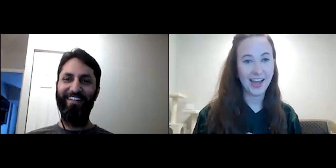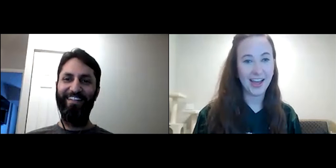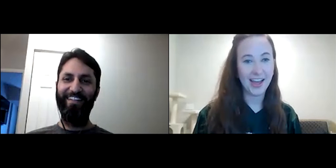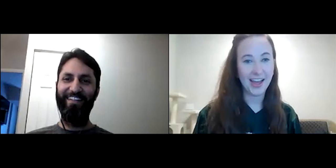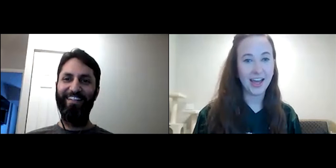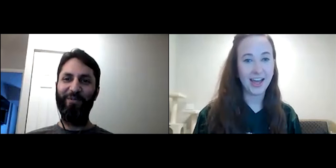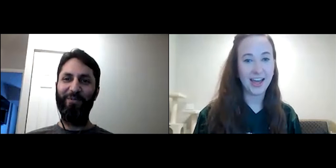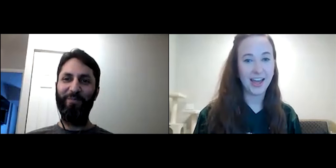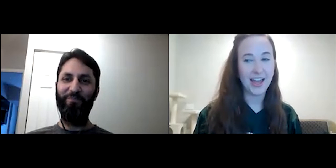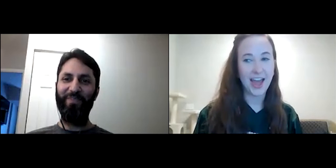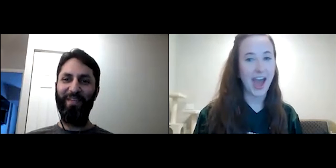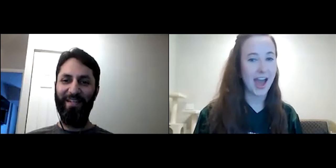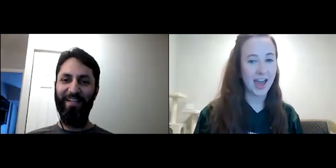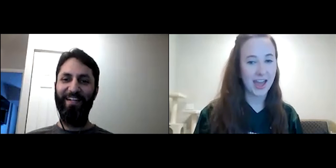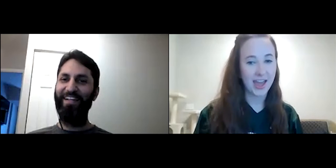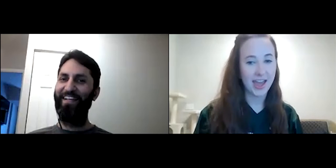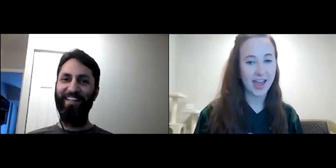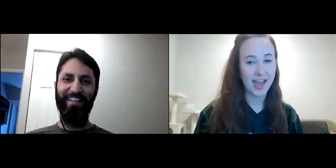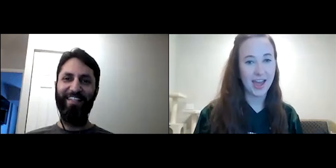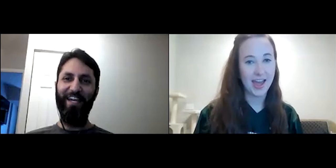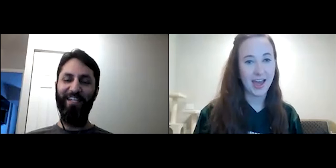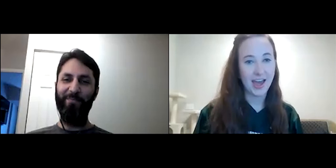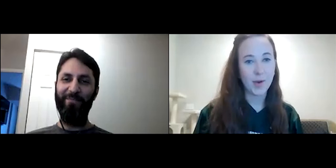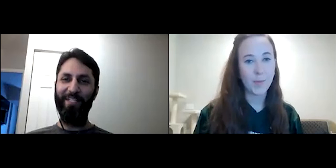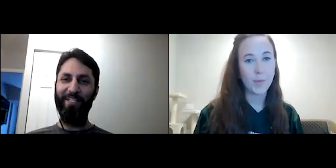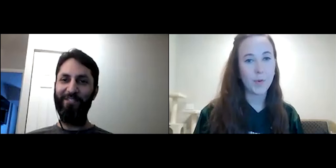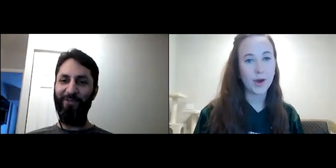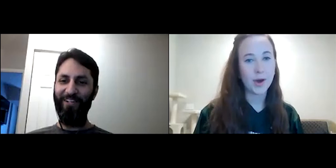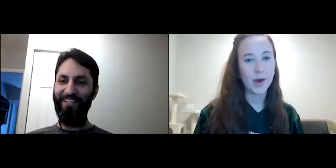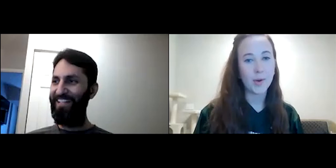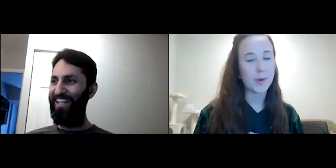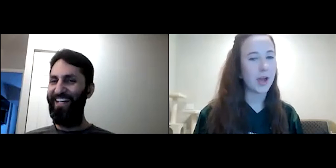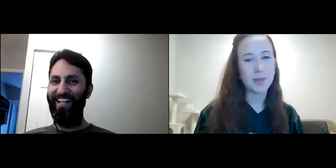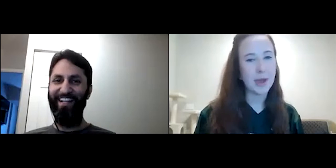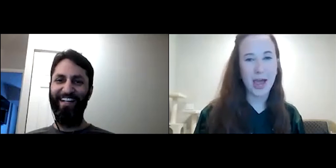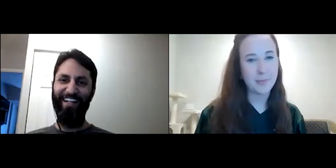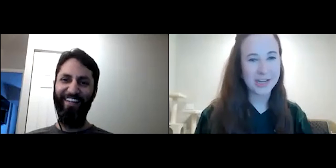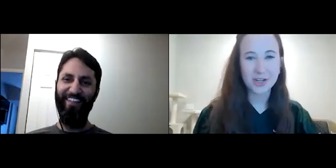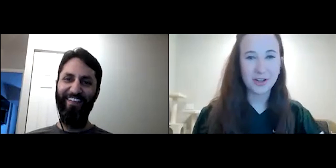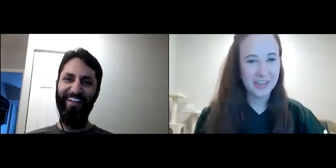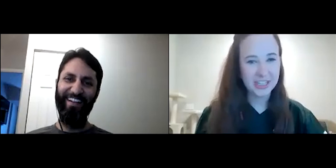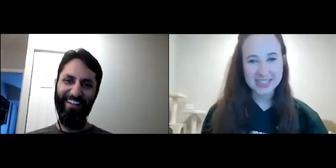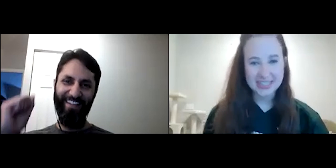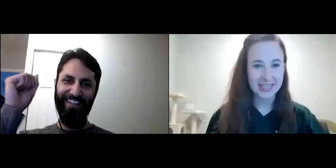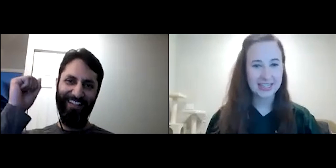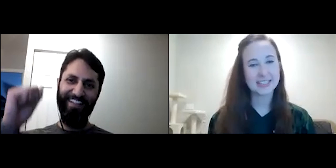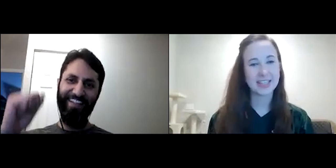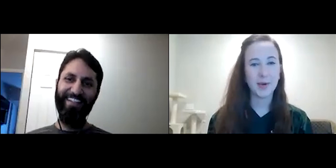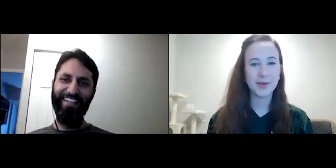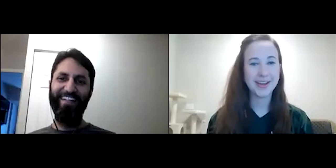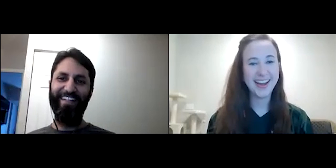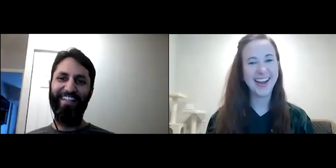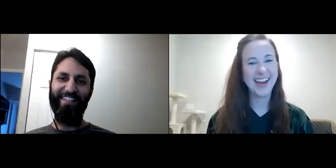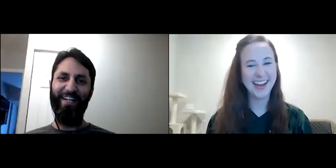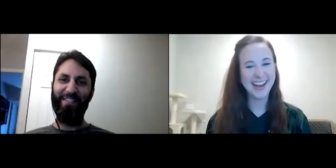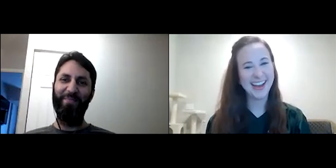Congratulations. You made Vivid Data proud, though. Yeah, yeah. Made it this far. We're all about operational efficiency, so.